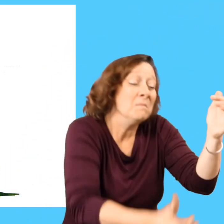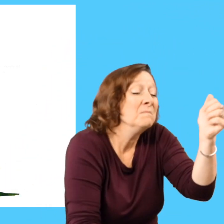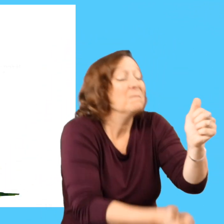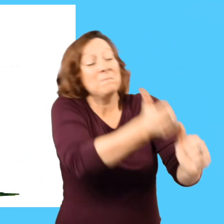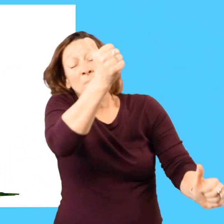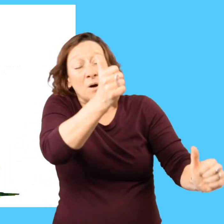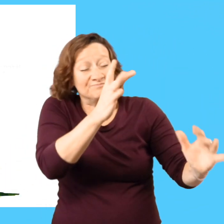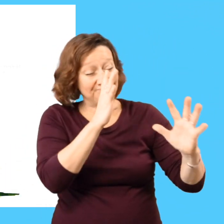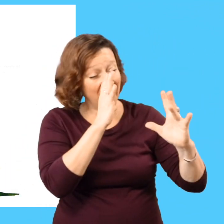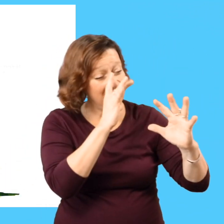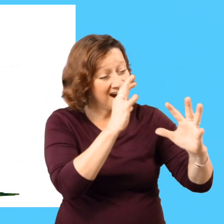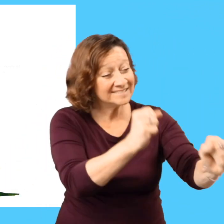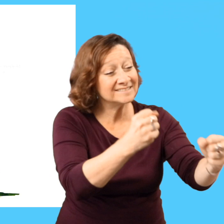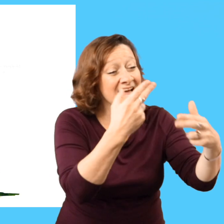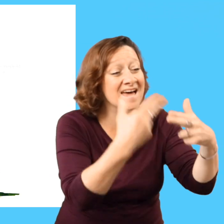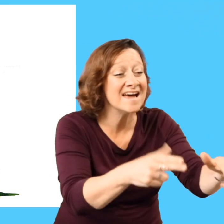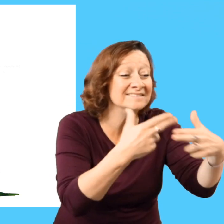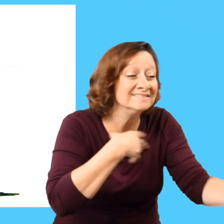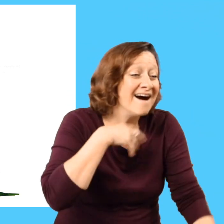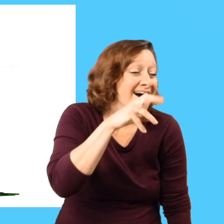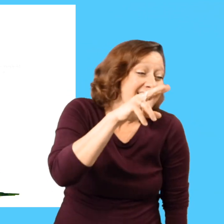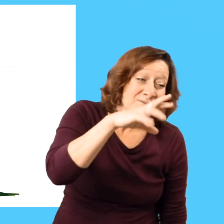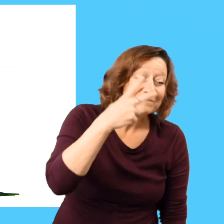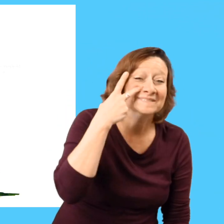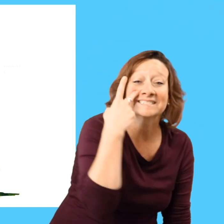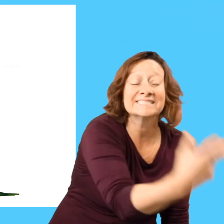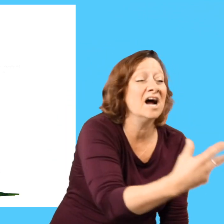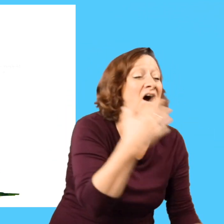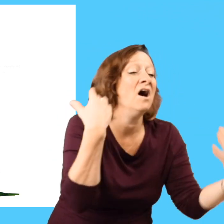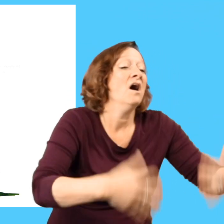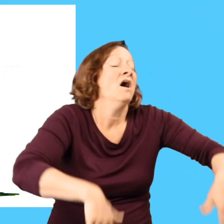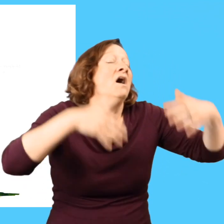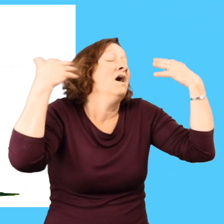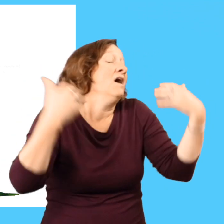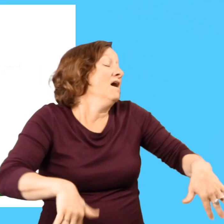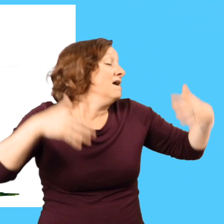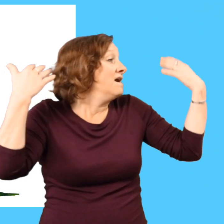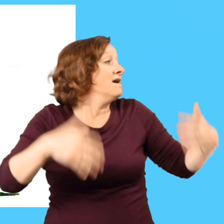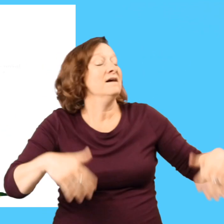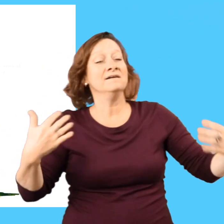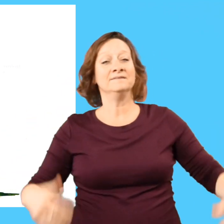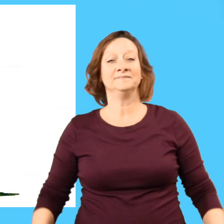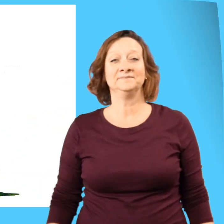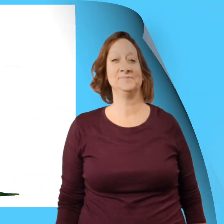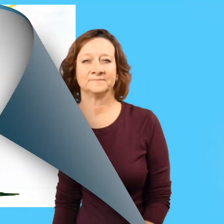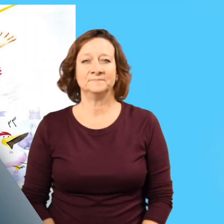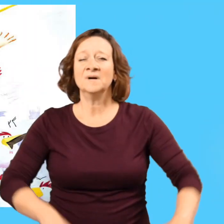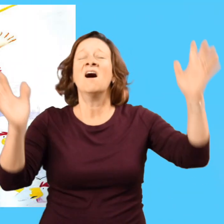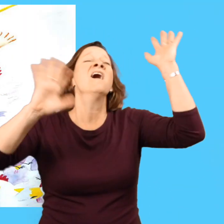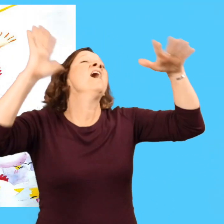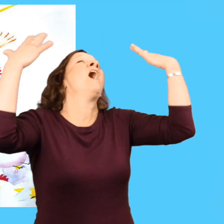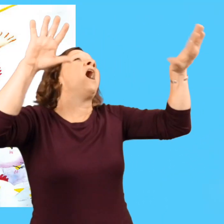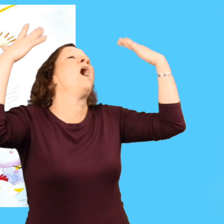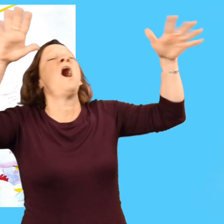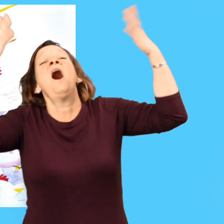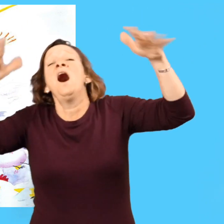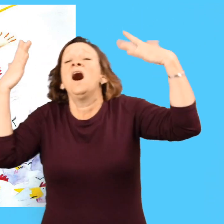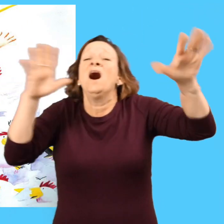This, indeed, is the most fantastic egg I have ever seen, cried the king. And all the